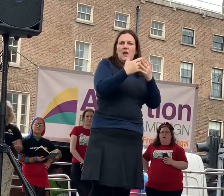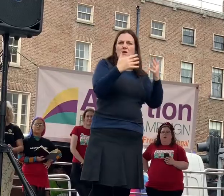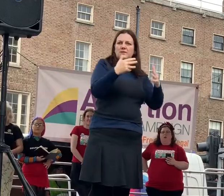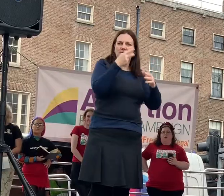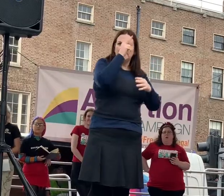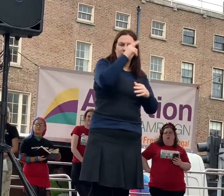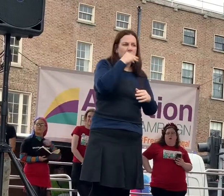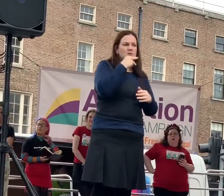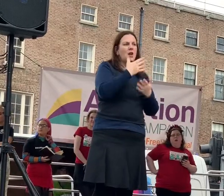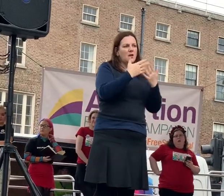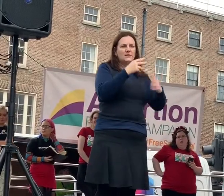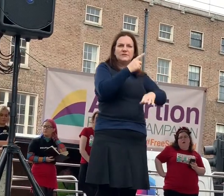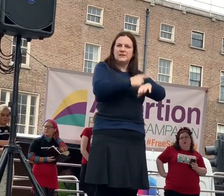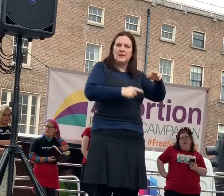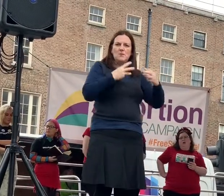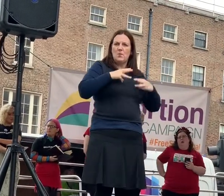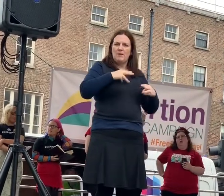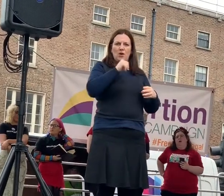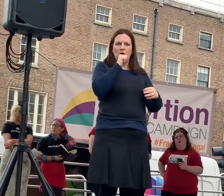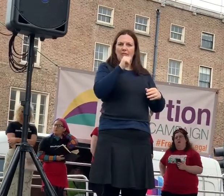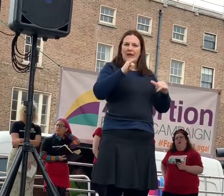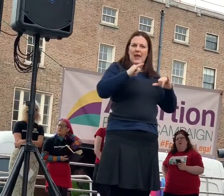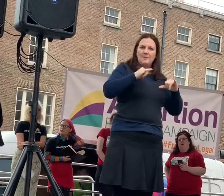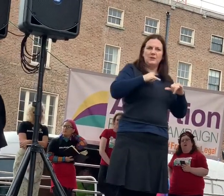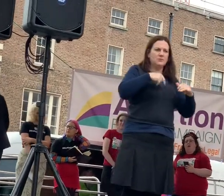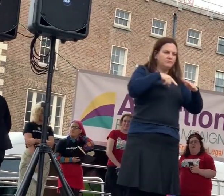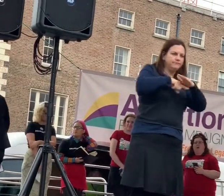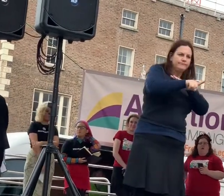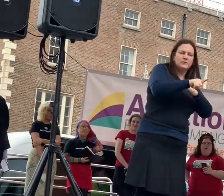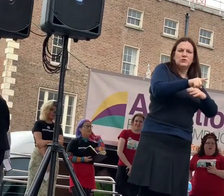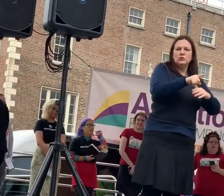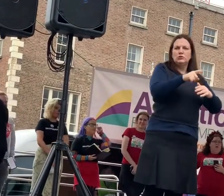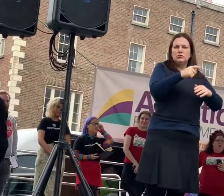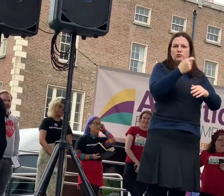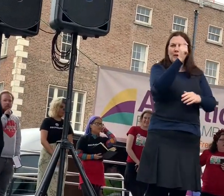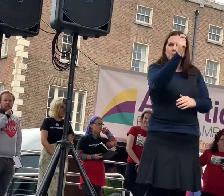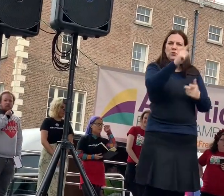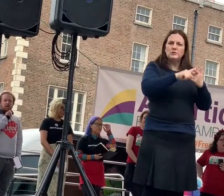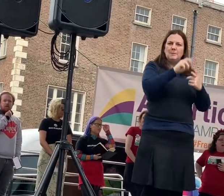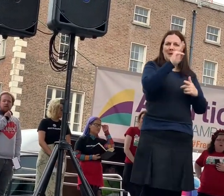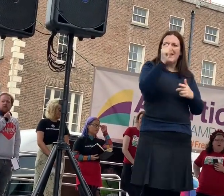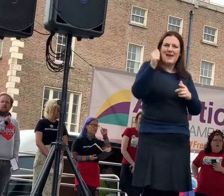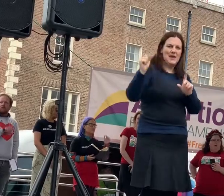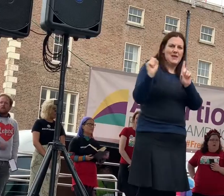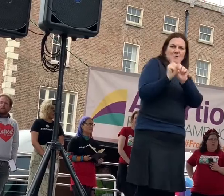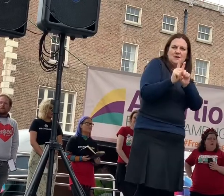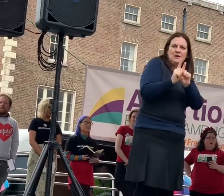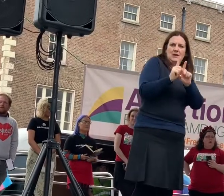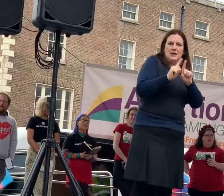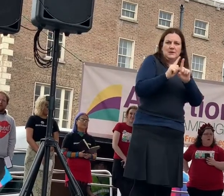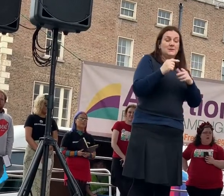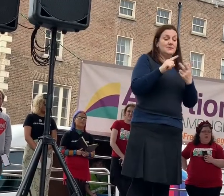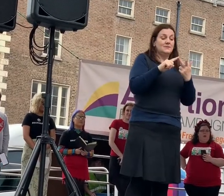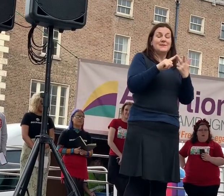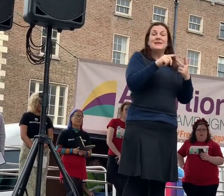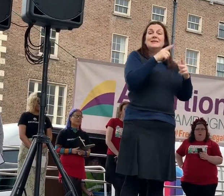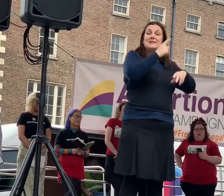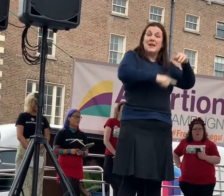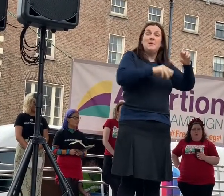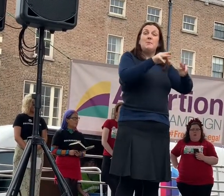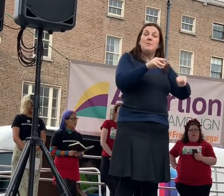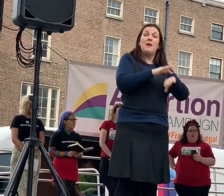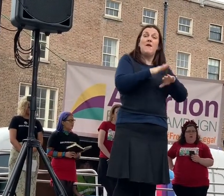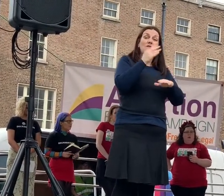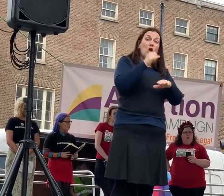often unable to organise transport, PAs and thus, still in crisis. Disabled people of colour and disabled trans